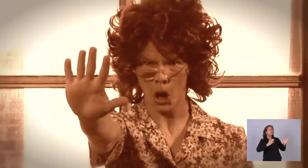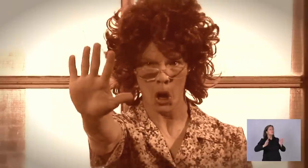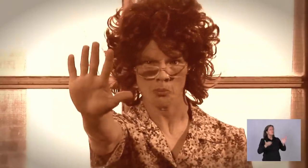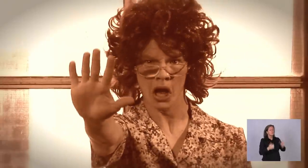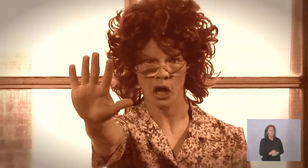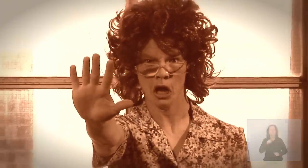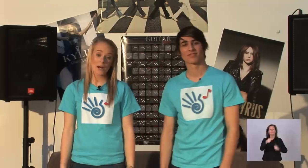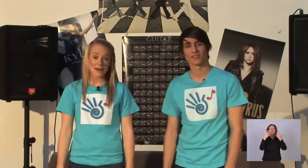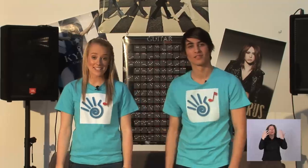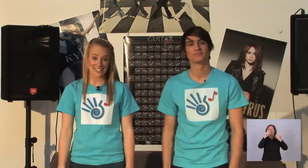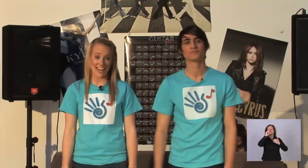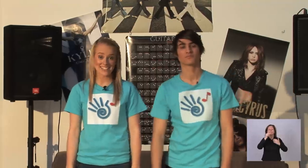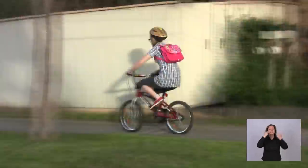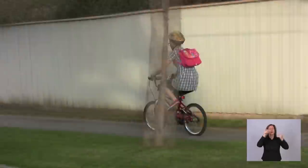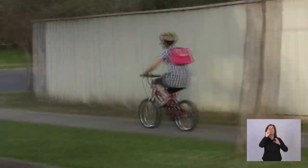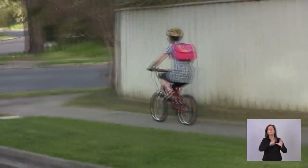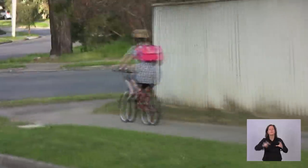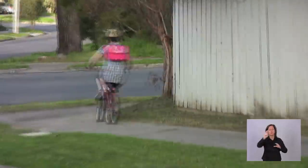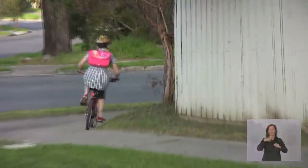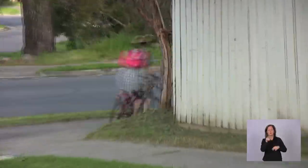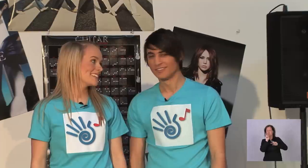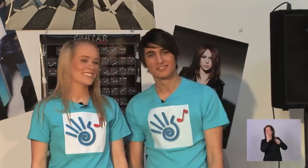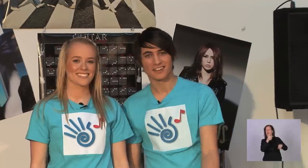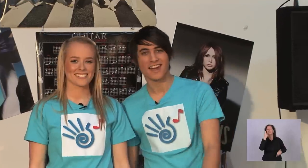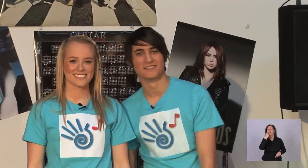language. We're about to take the Hands Can Sing show on the road. Check it out.